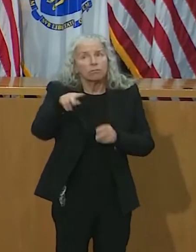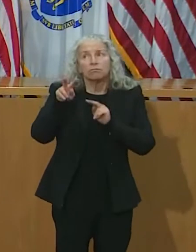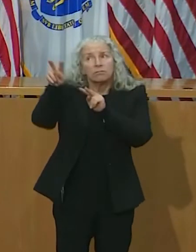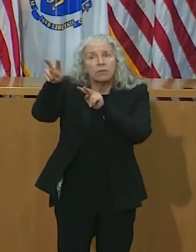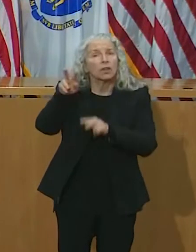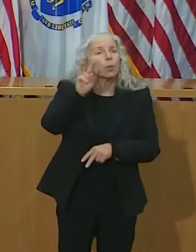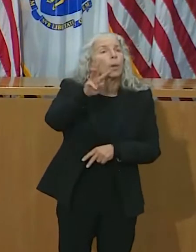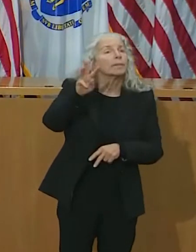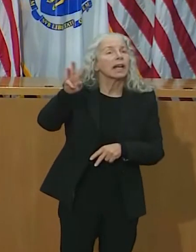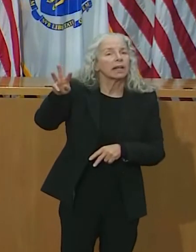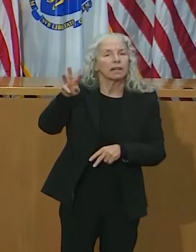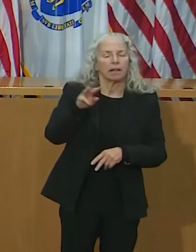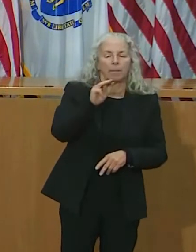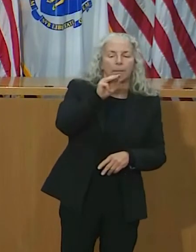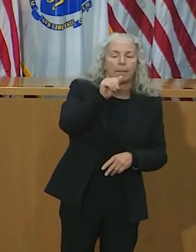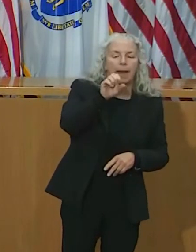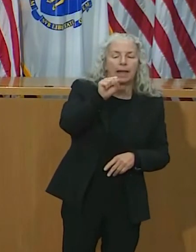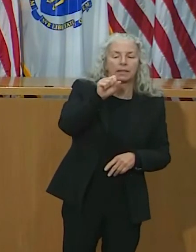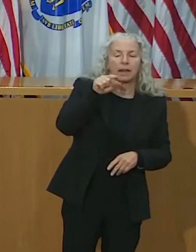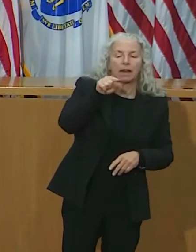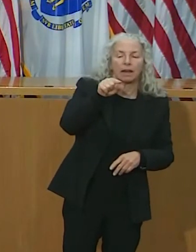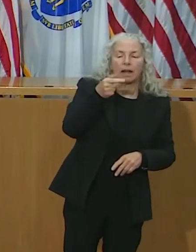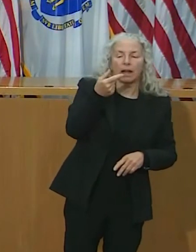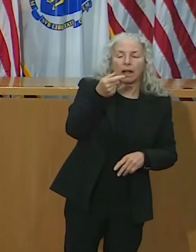.gov slash Thanksgiving 2020.